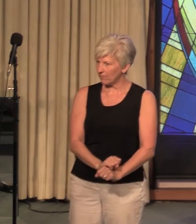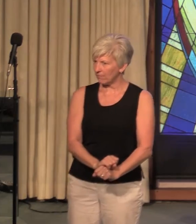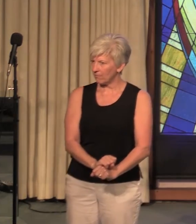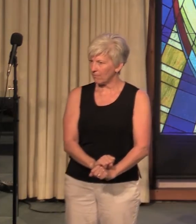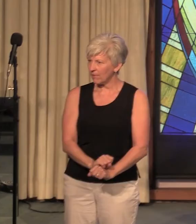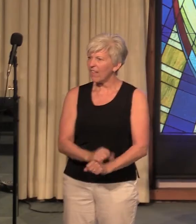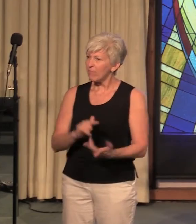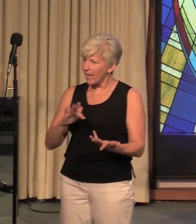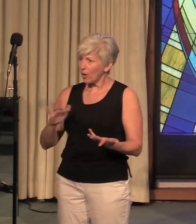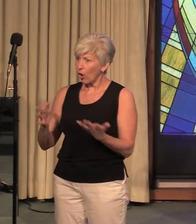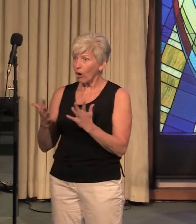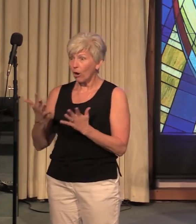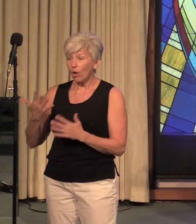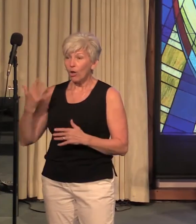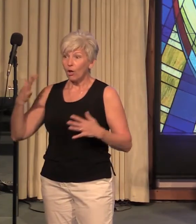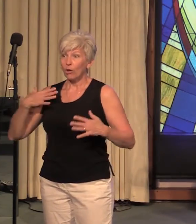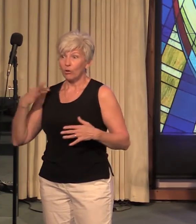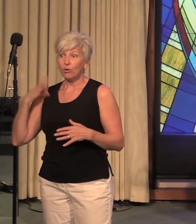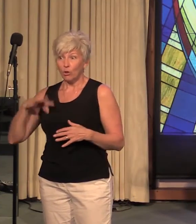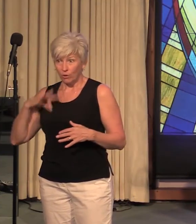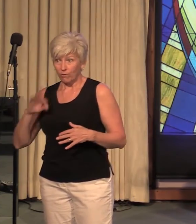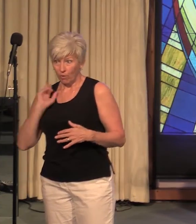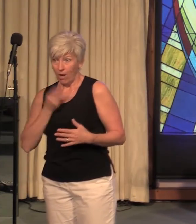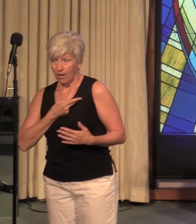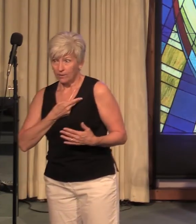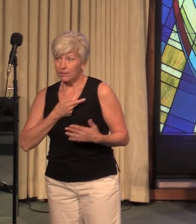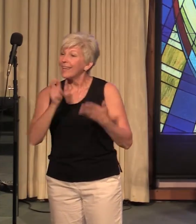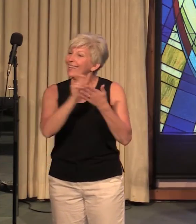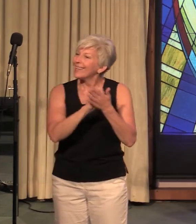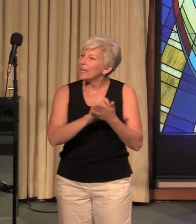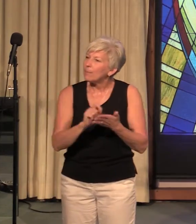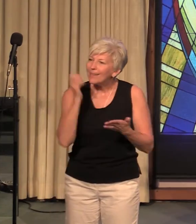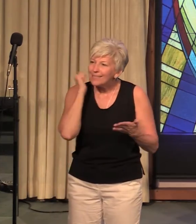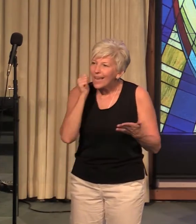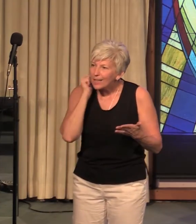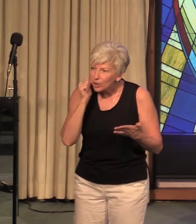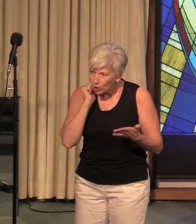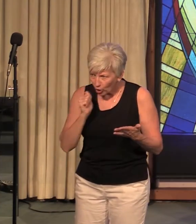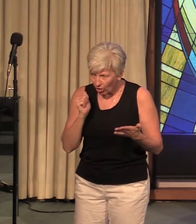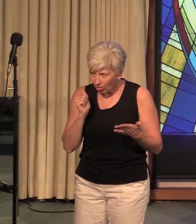keeping a daily journal is another thing that we can do as part of our daily practice